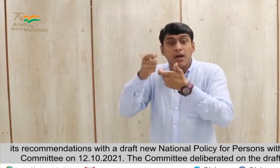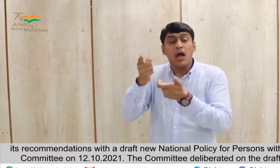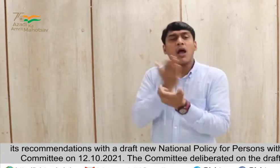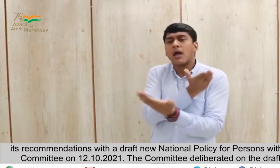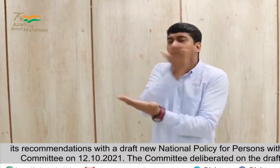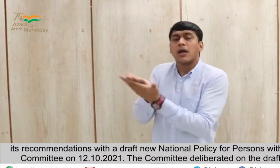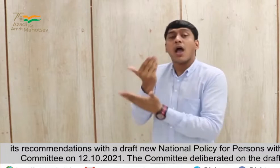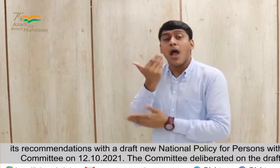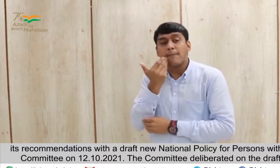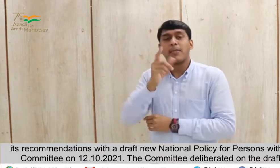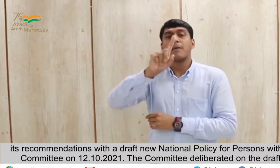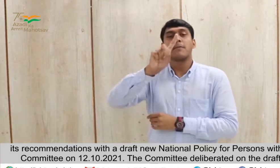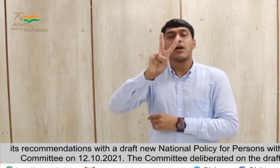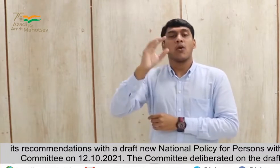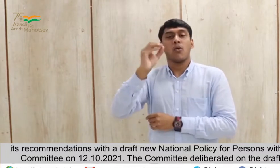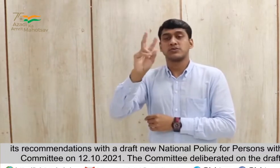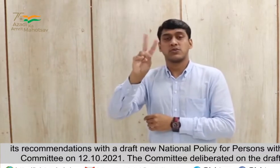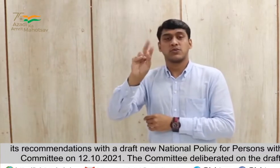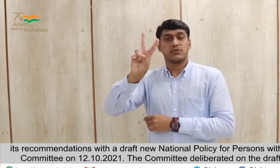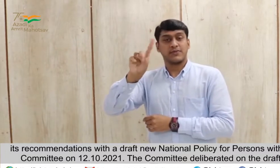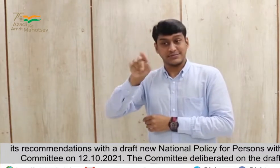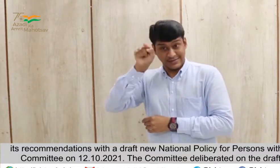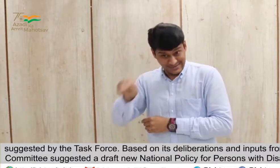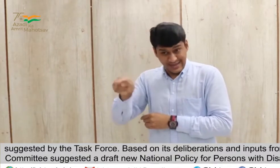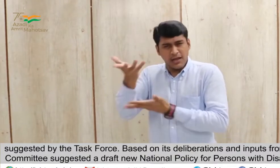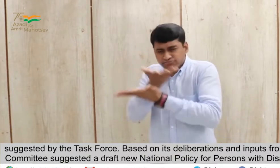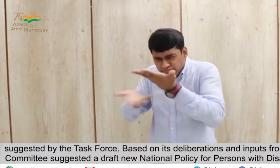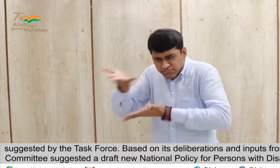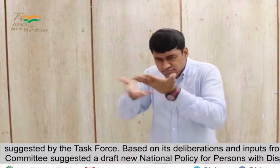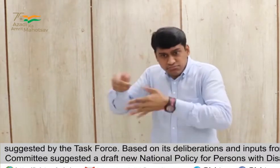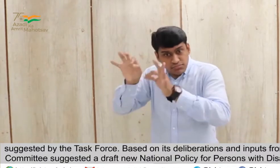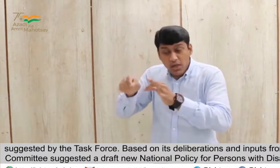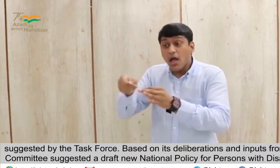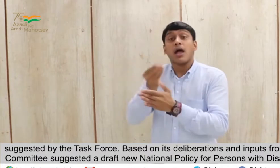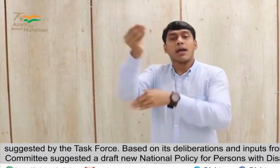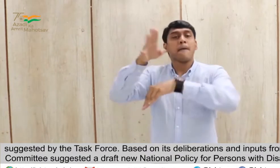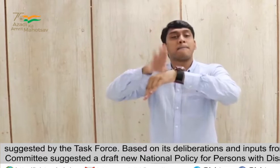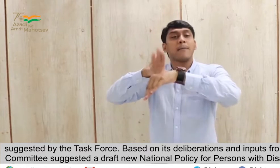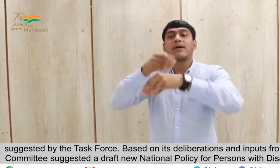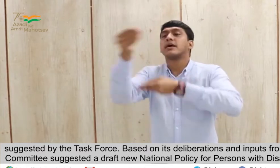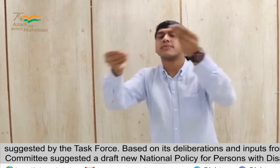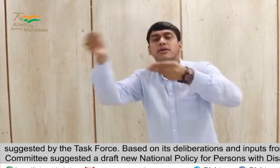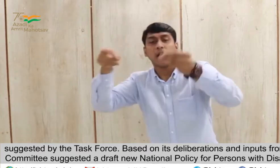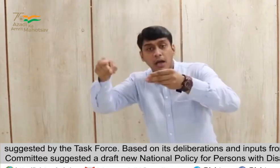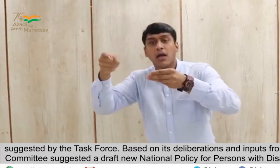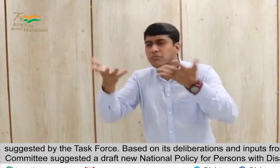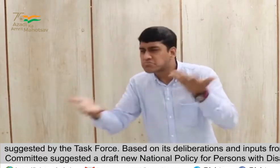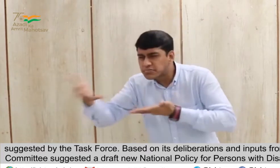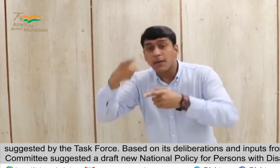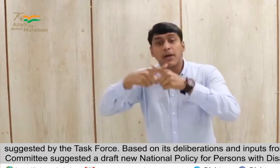The committee deliberated on the draft national policy suggested by the task force. Based on its deliberation and inputs from the